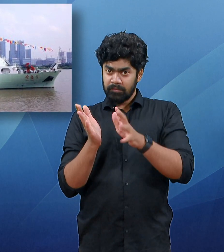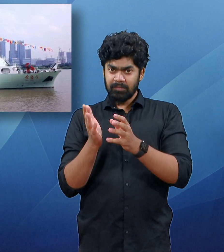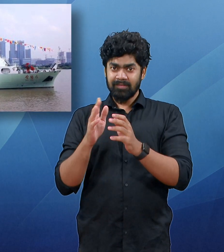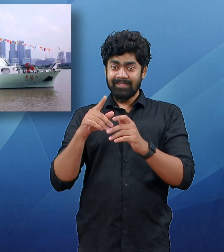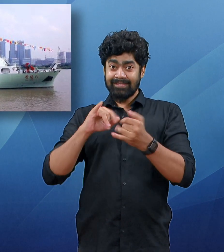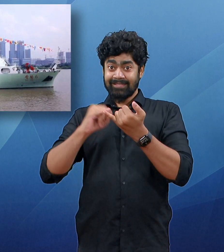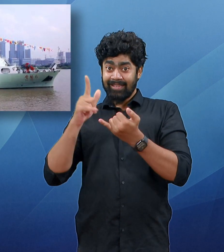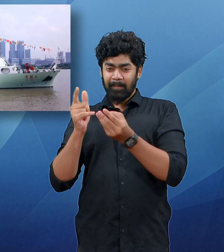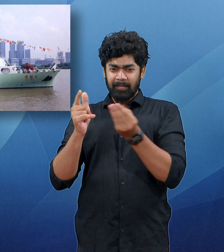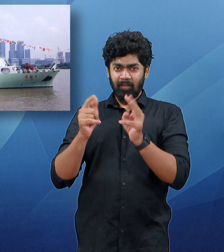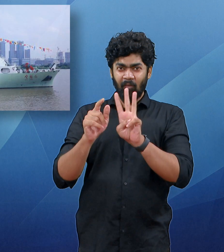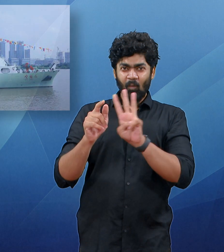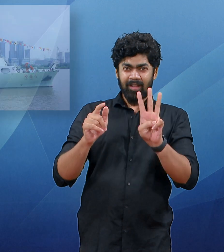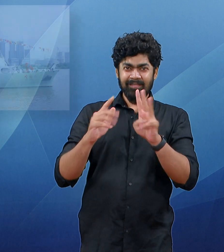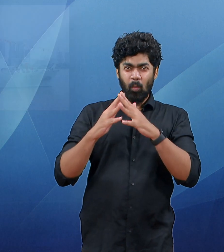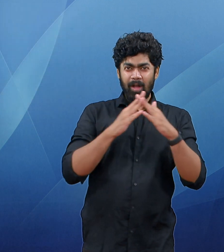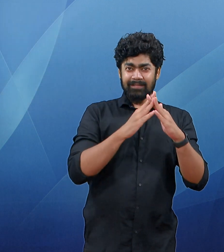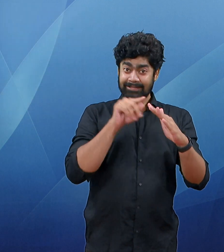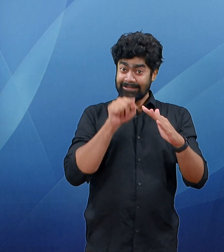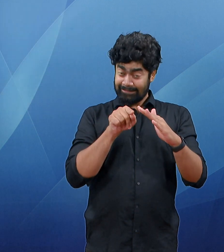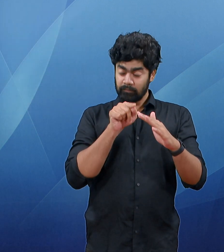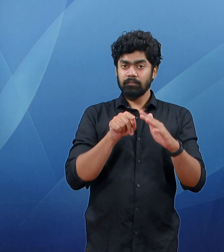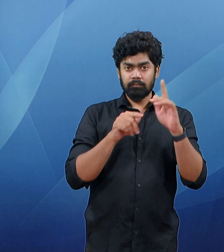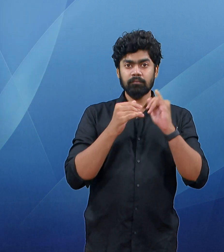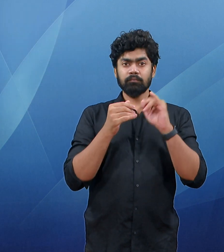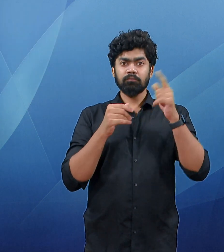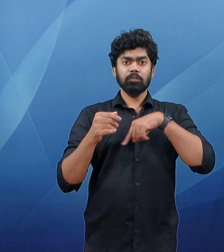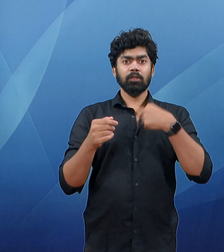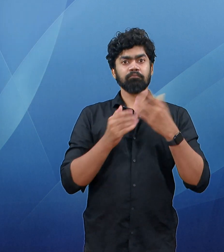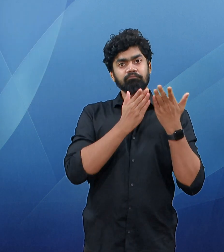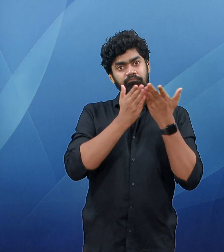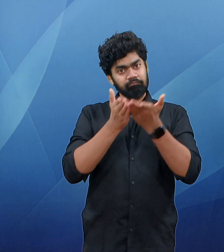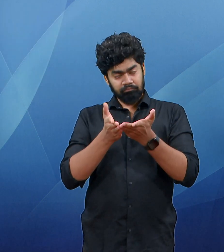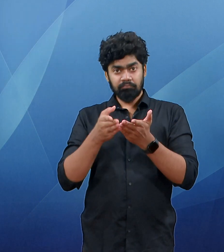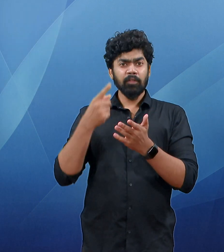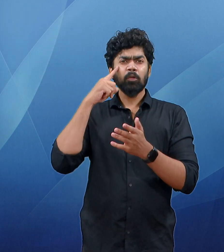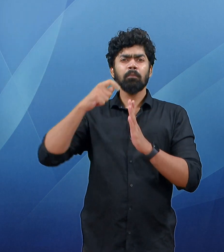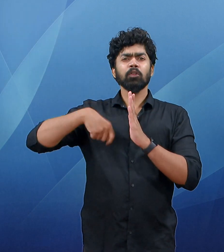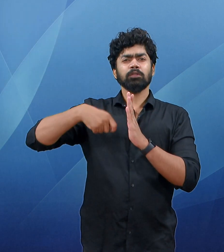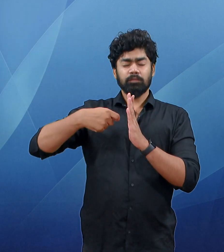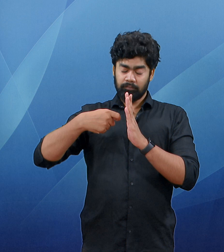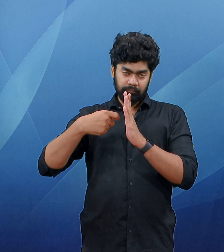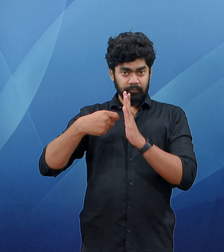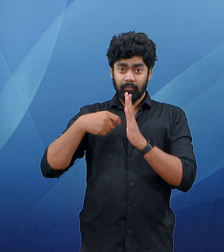.S. began its two-day research of the Sri Lankan cost on October 30, according to the Sri Lankan authorities.